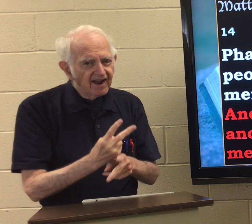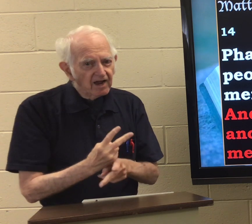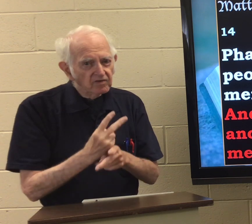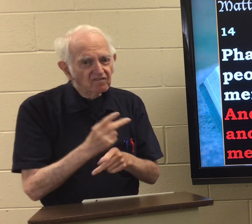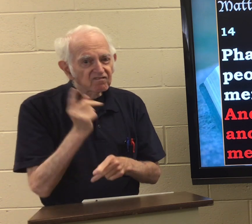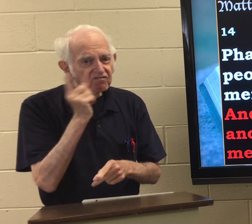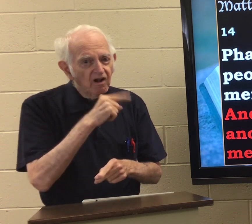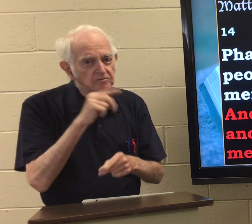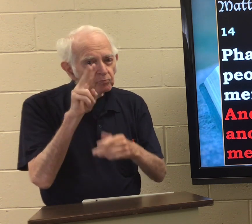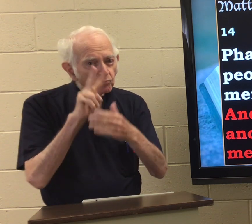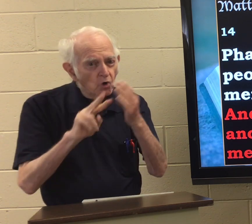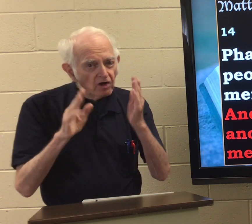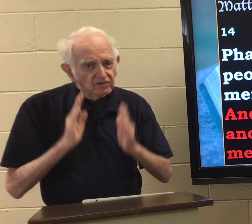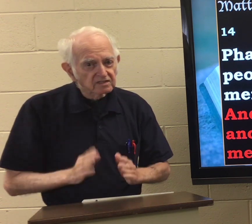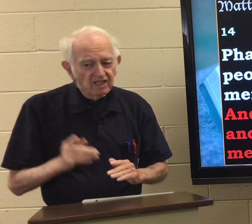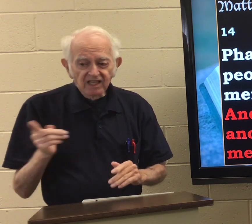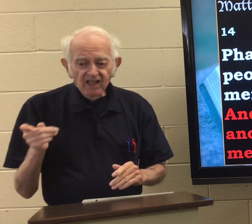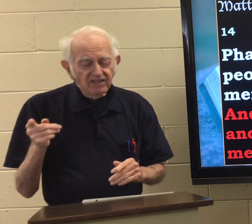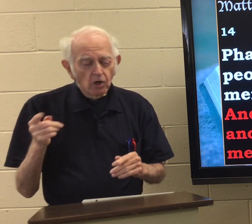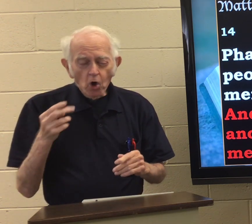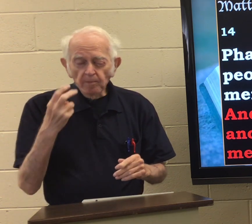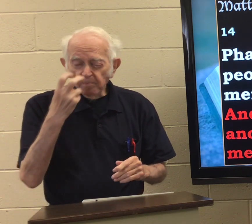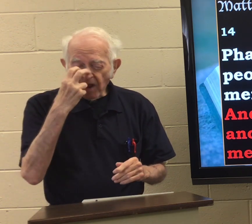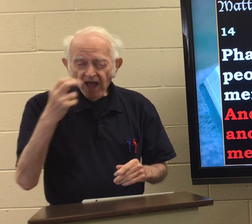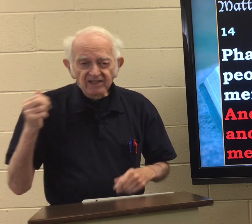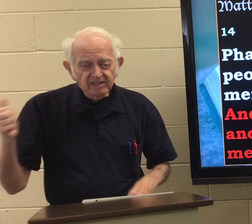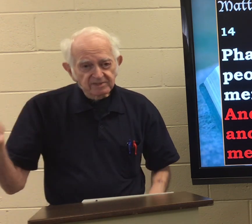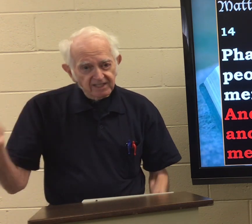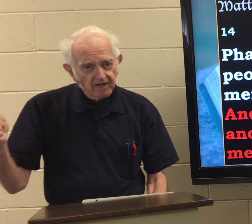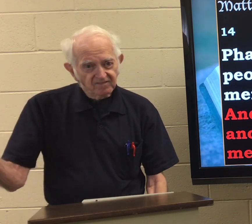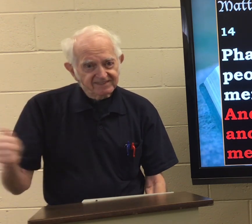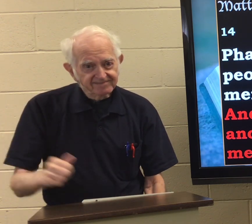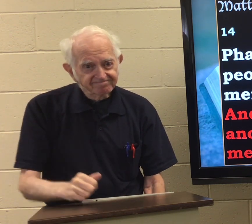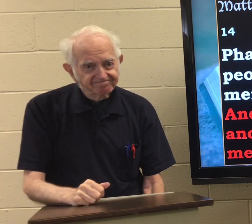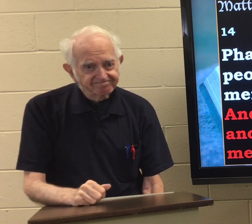We need to be careful of false prophets. They are blind themselves.